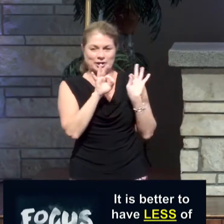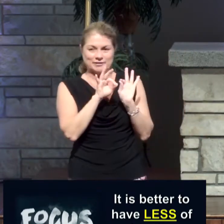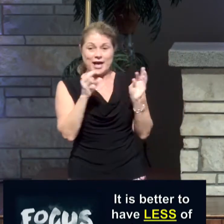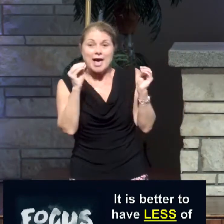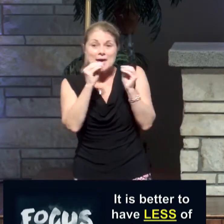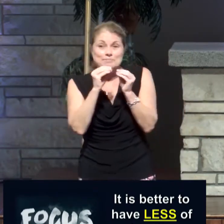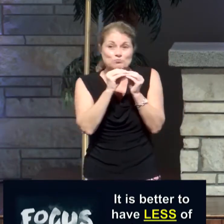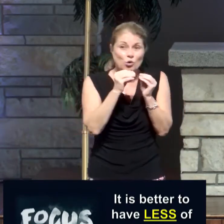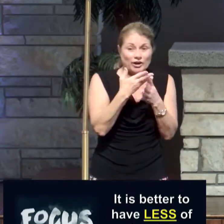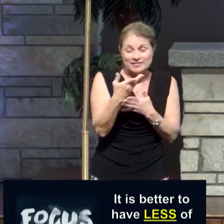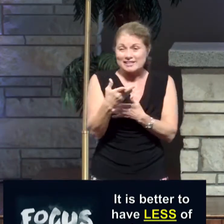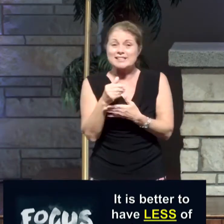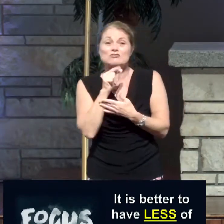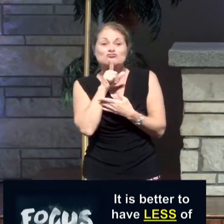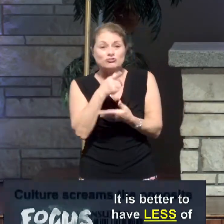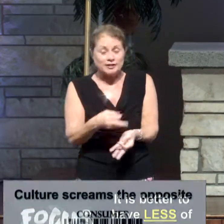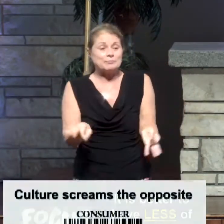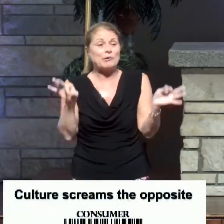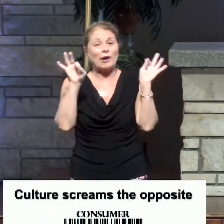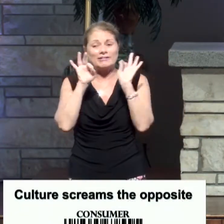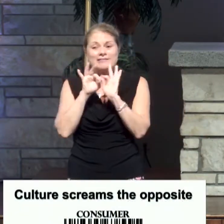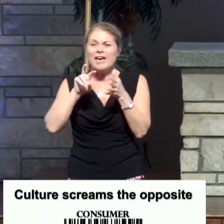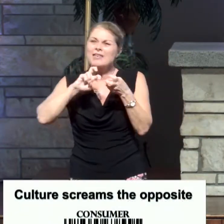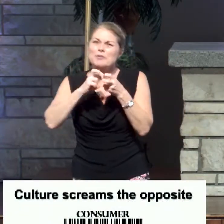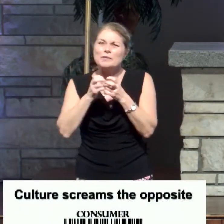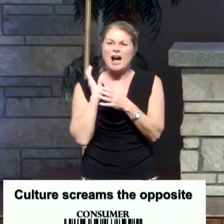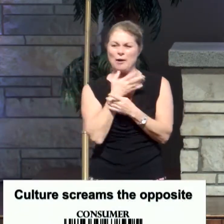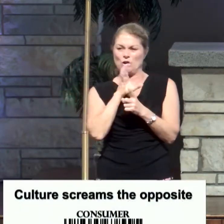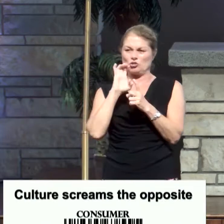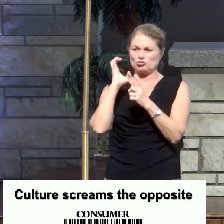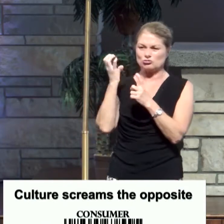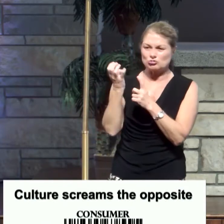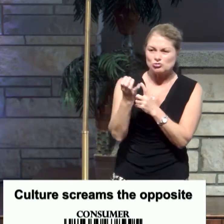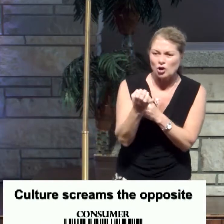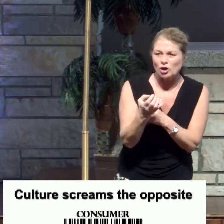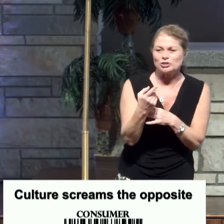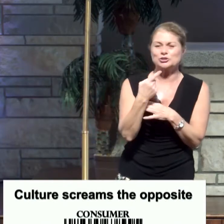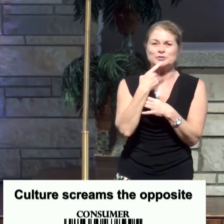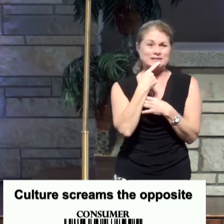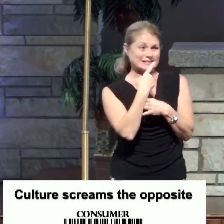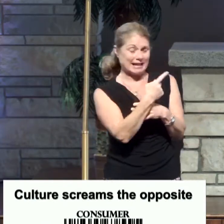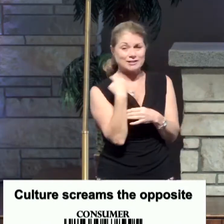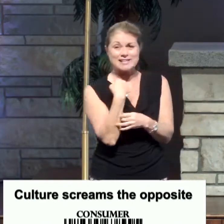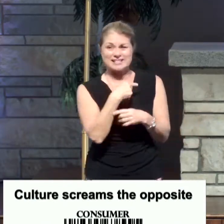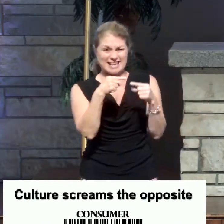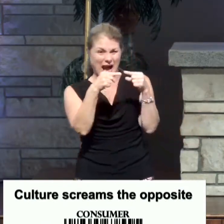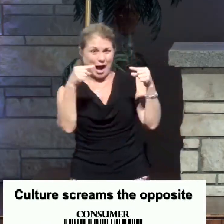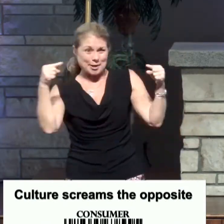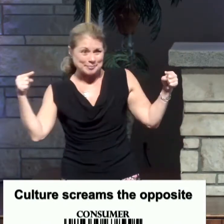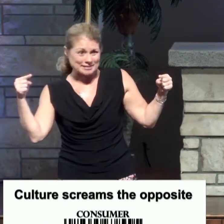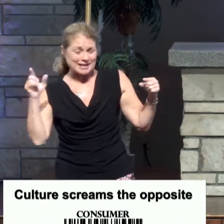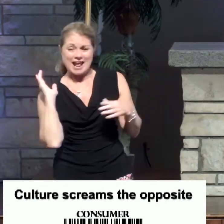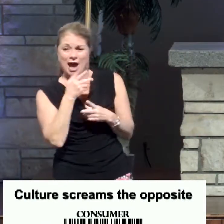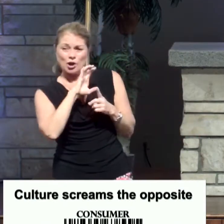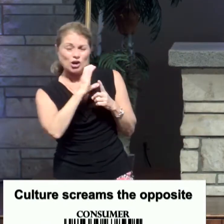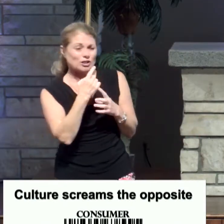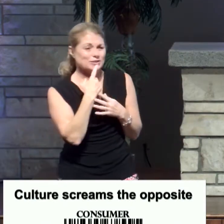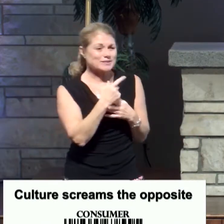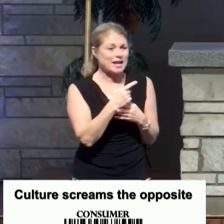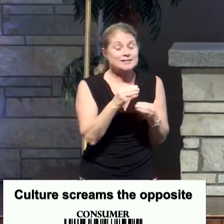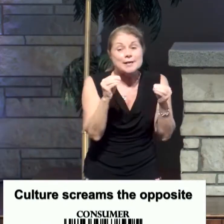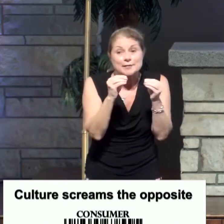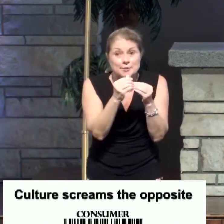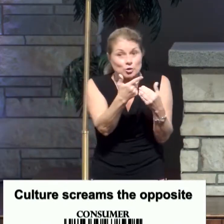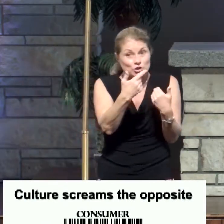more of what does matter. The problem is, our culture screams just the opposite. Our culture screams that the more